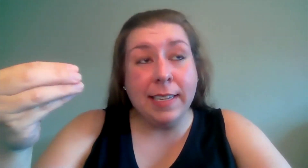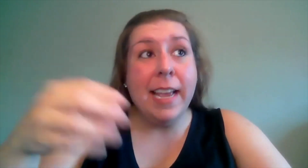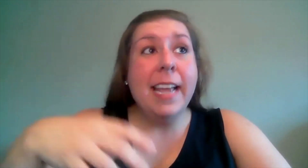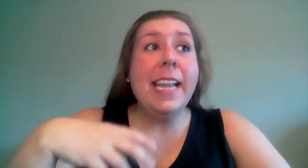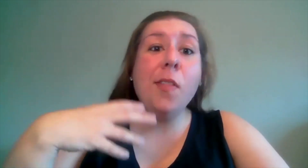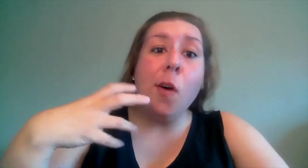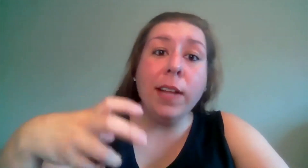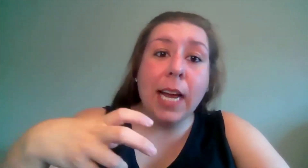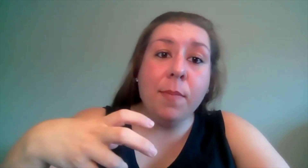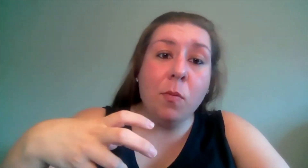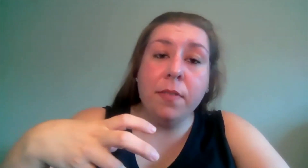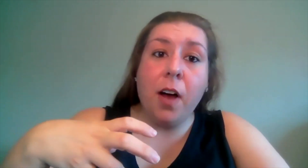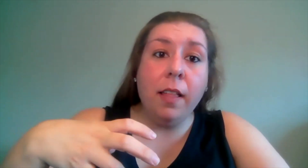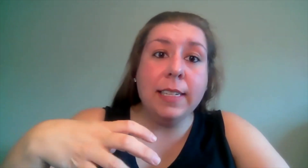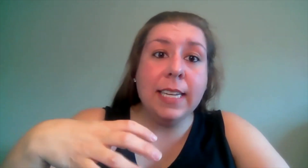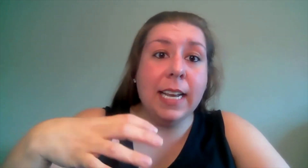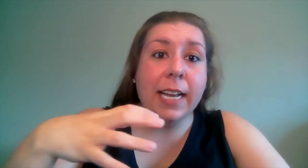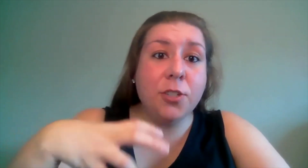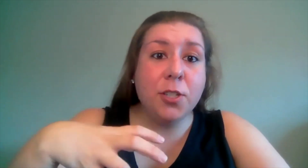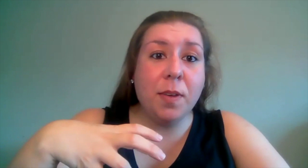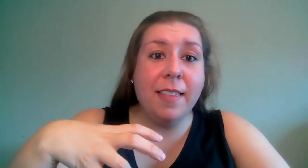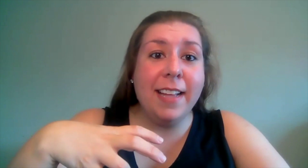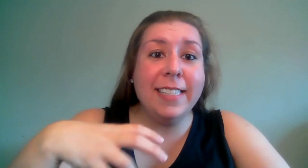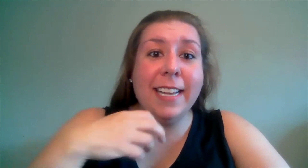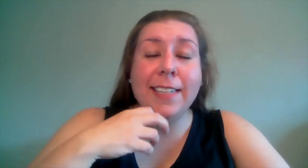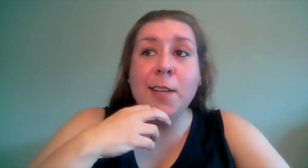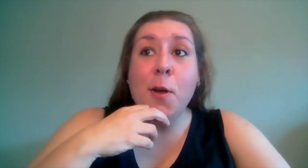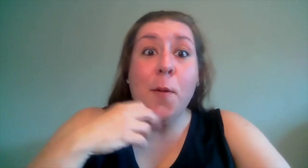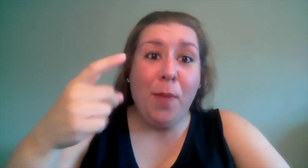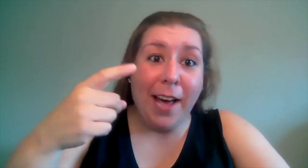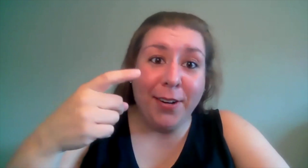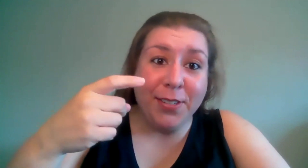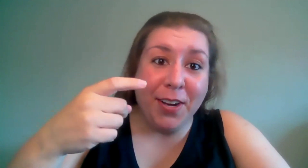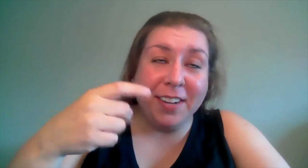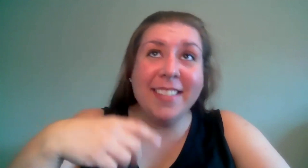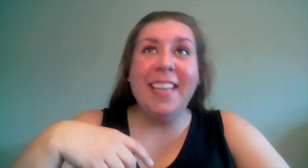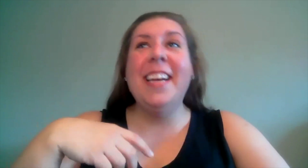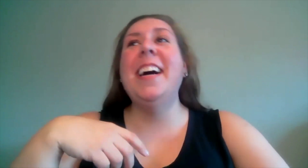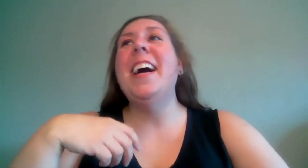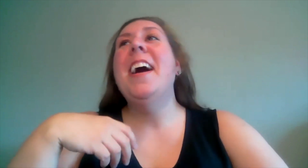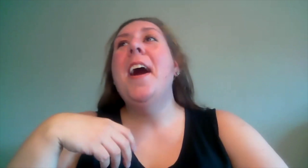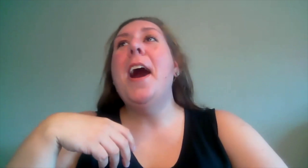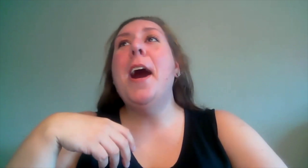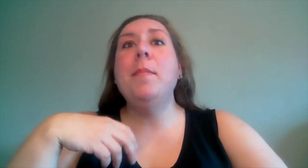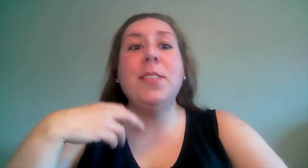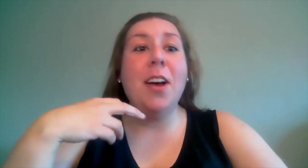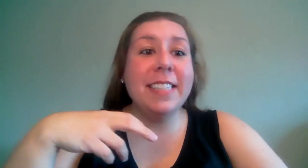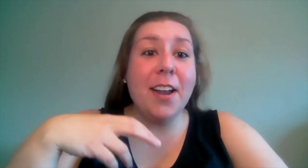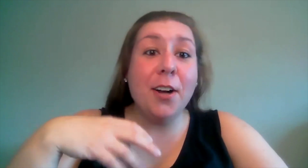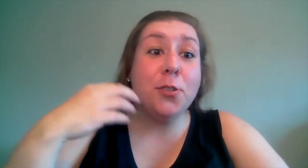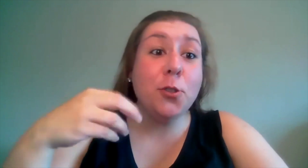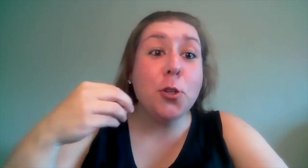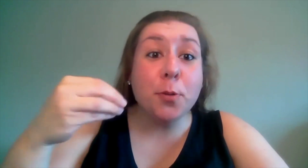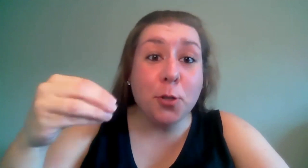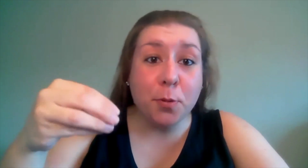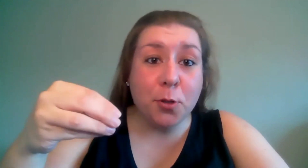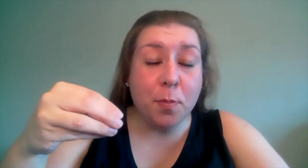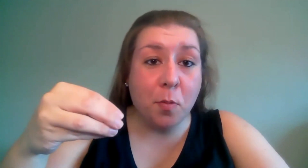now the only time that we fall into any issues with this is patter songs songs that are super super super